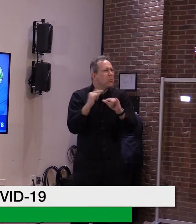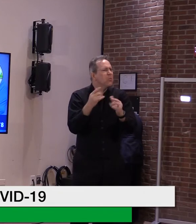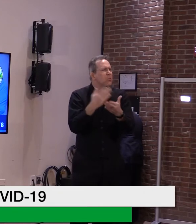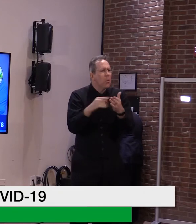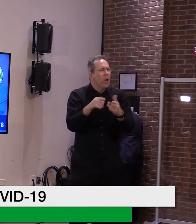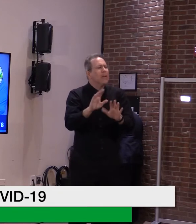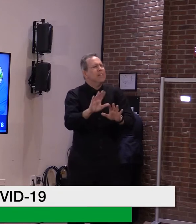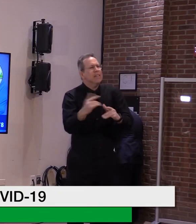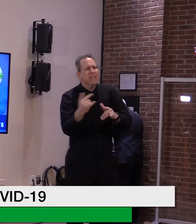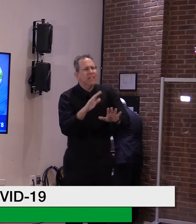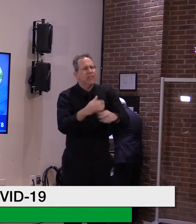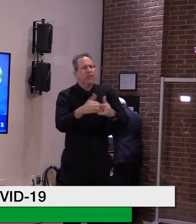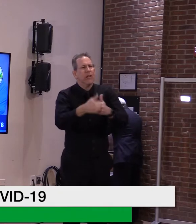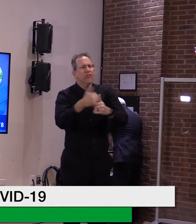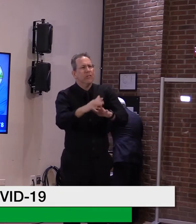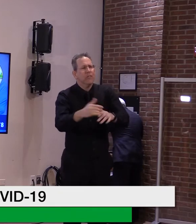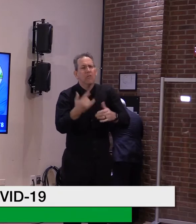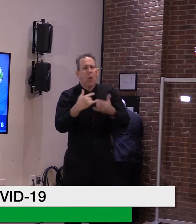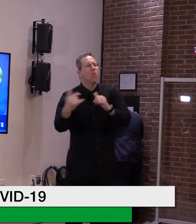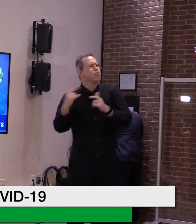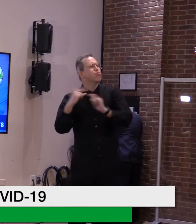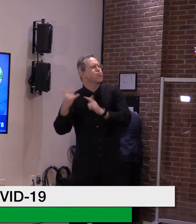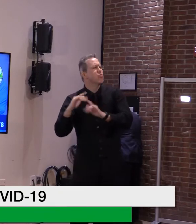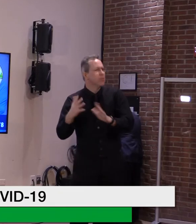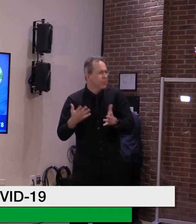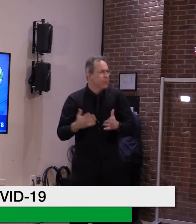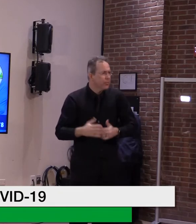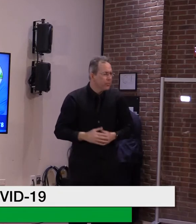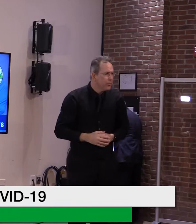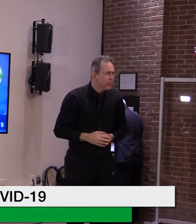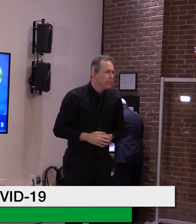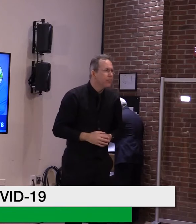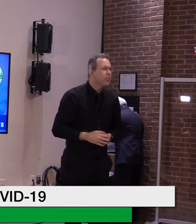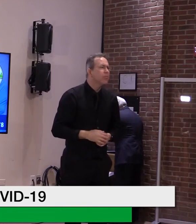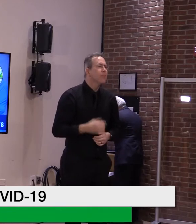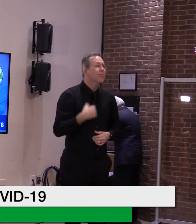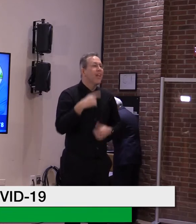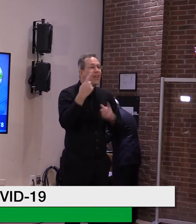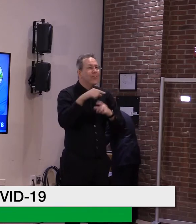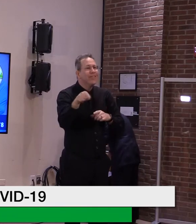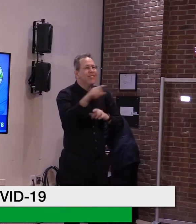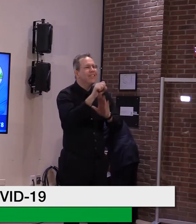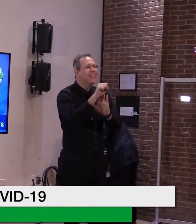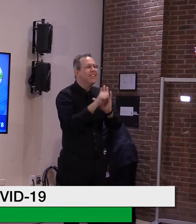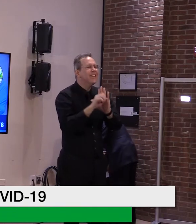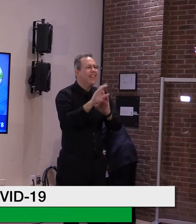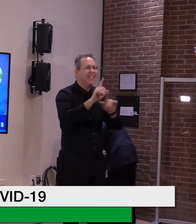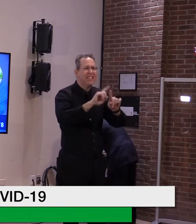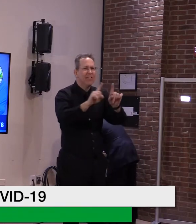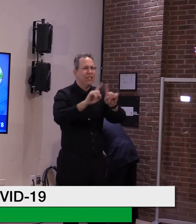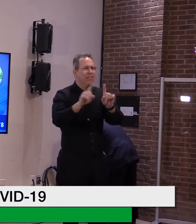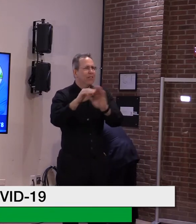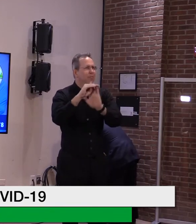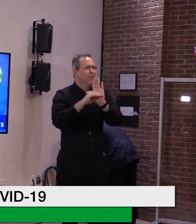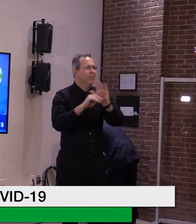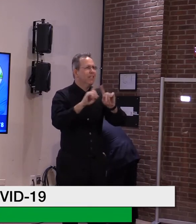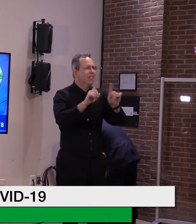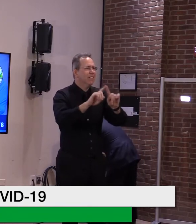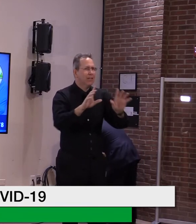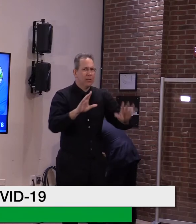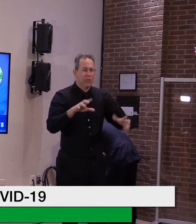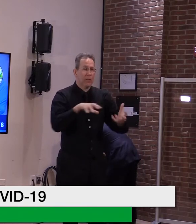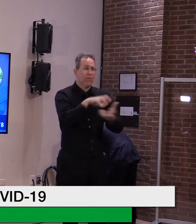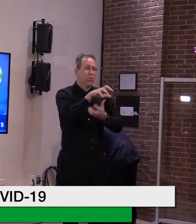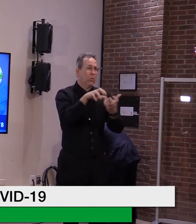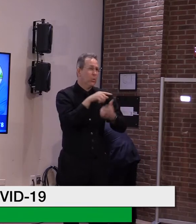chaotic to have every state sort of make their own decision and come up with their own plan, whether it be about vaccination,